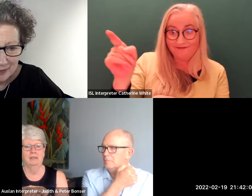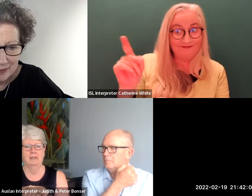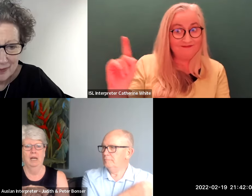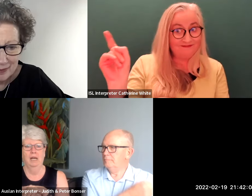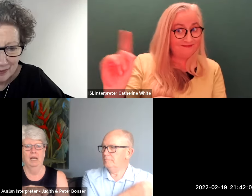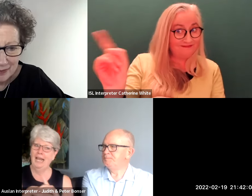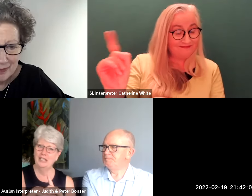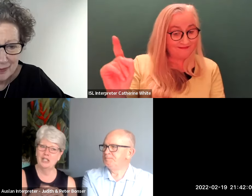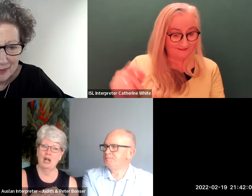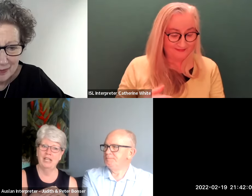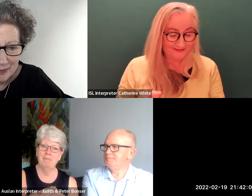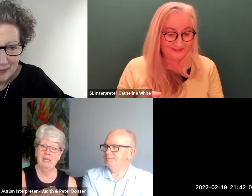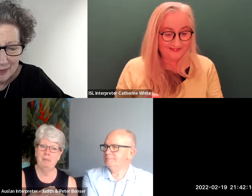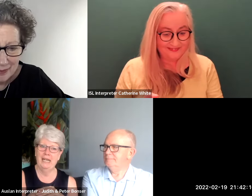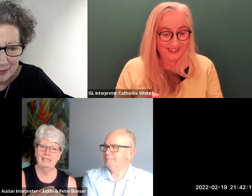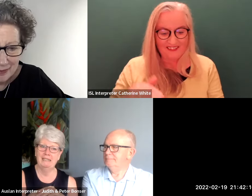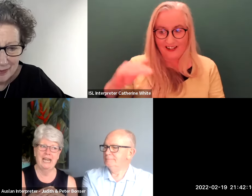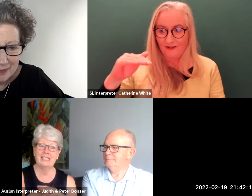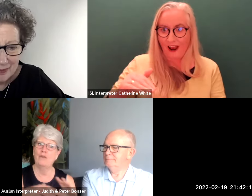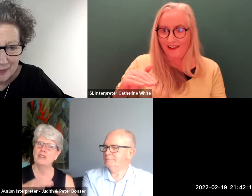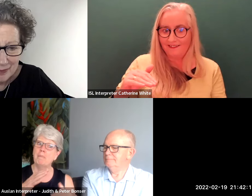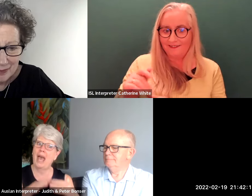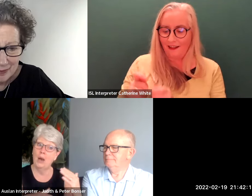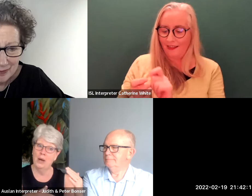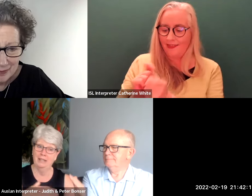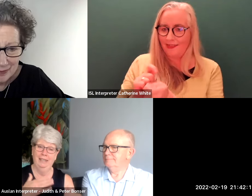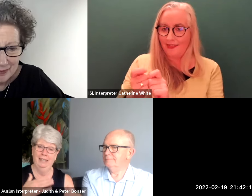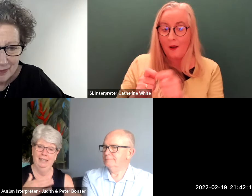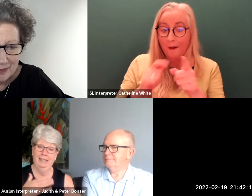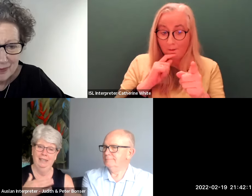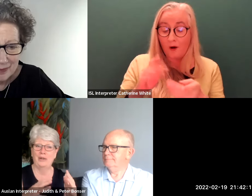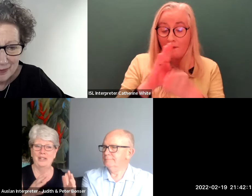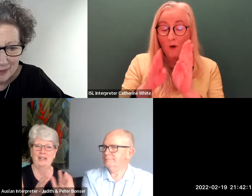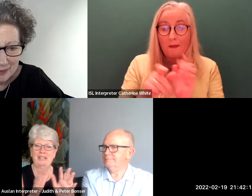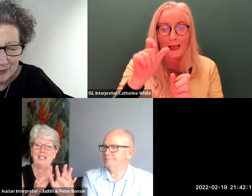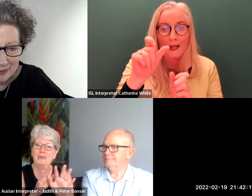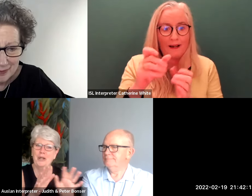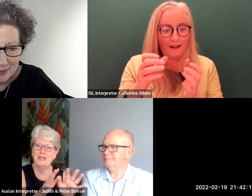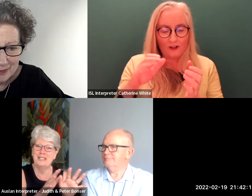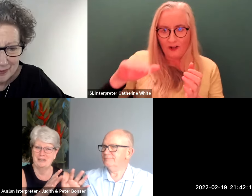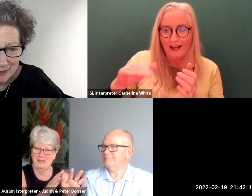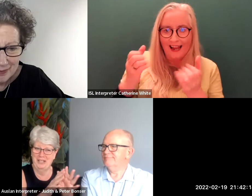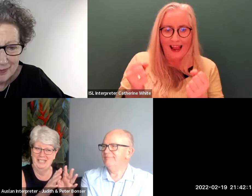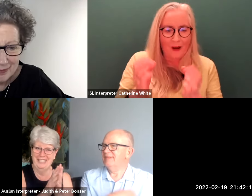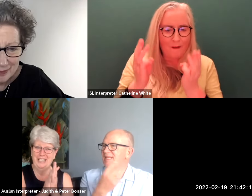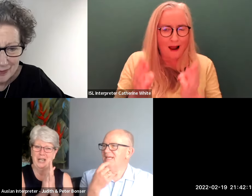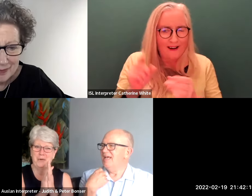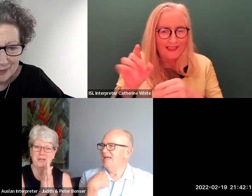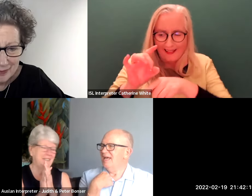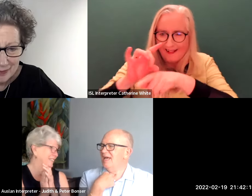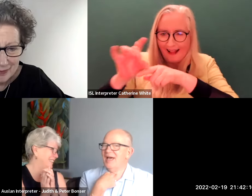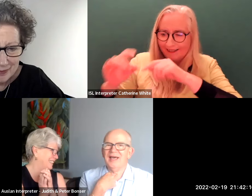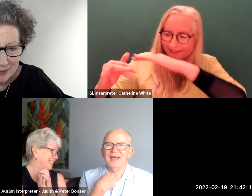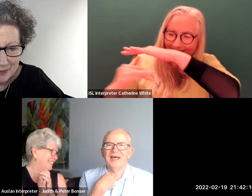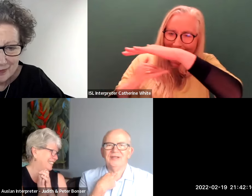and the child then manipulates and takes over the power and so you know there's all those sorts of things that can go